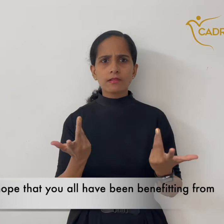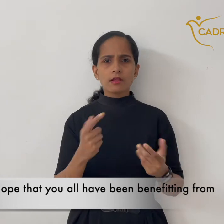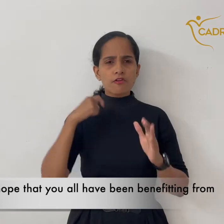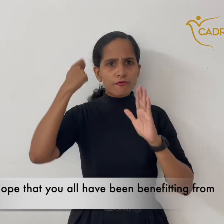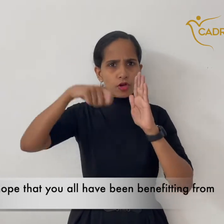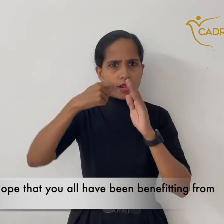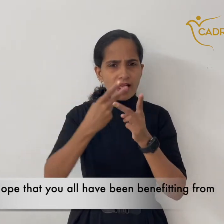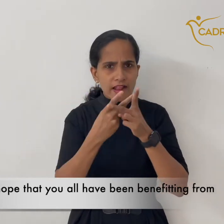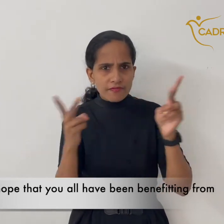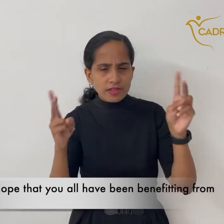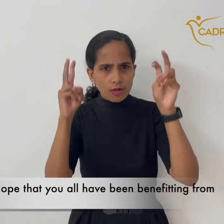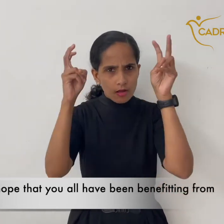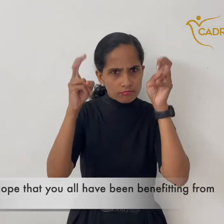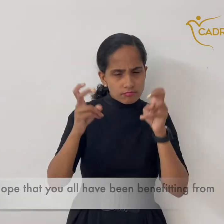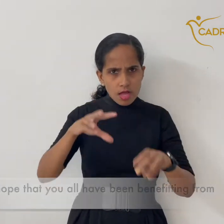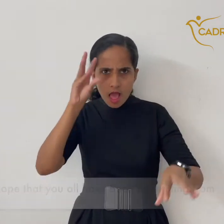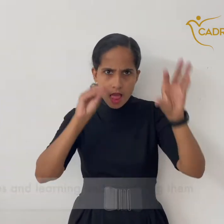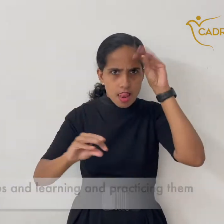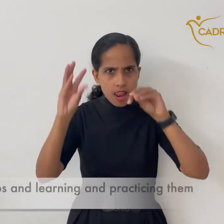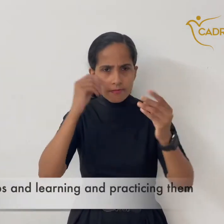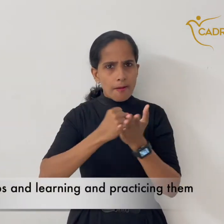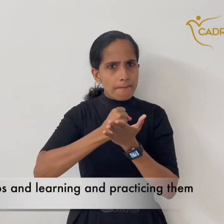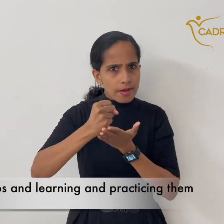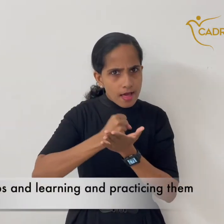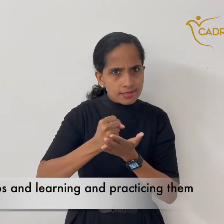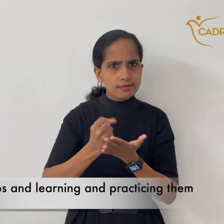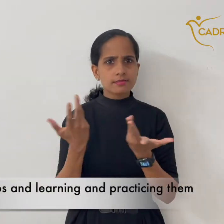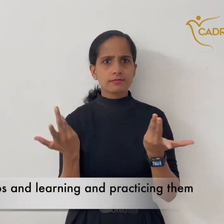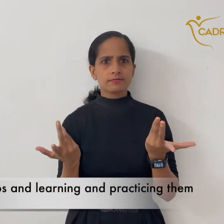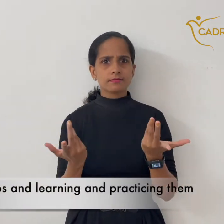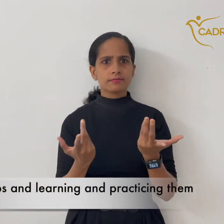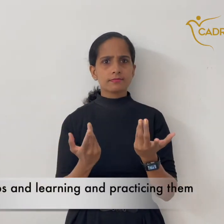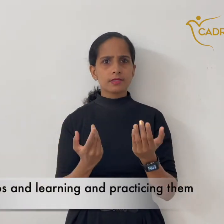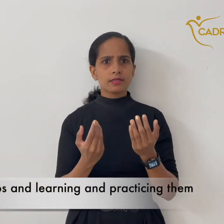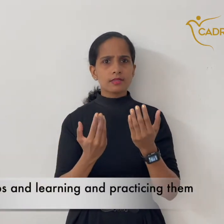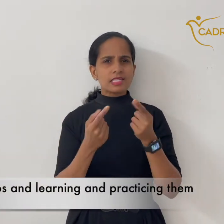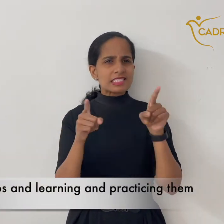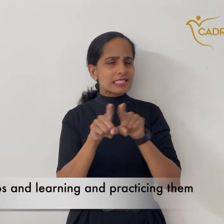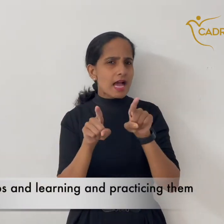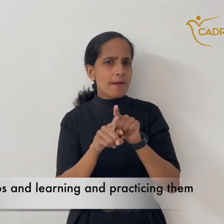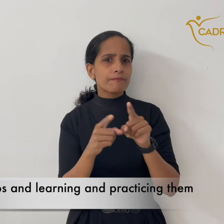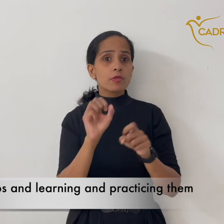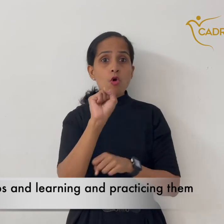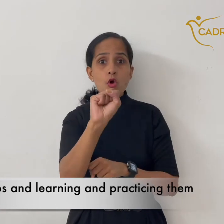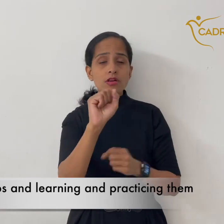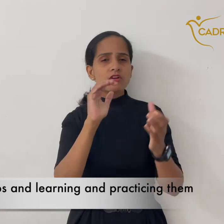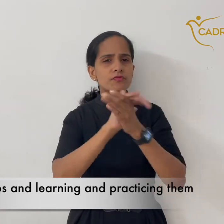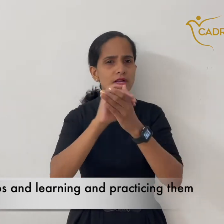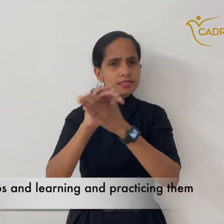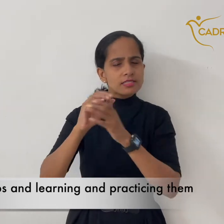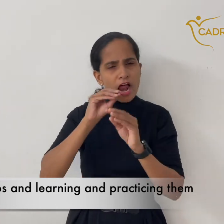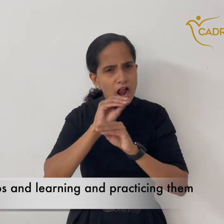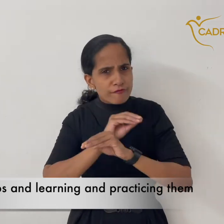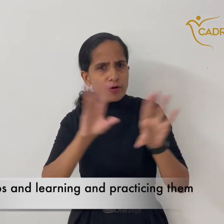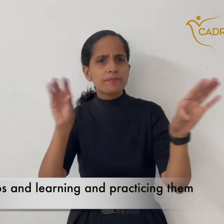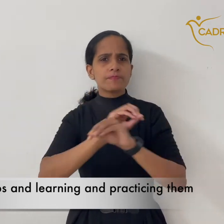watching our videos and learning and practicing them. Please